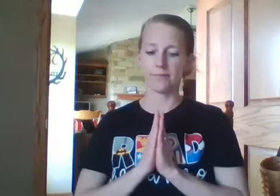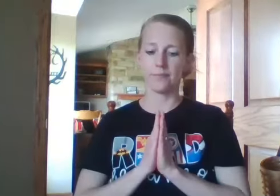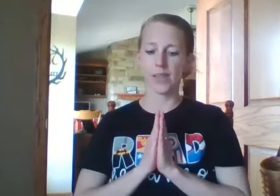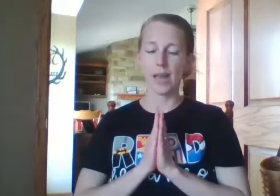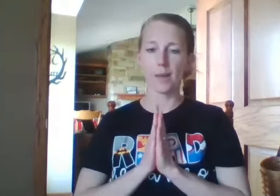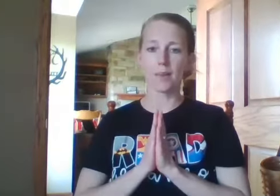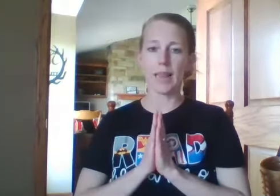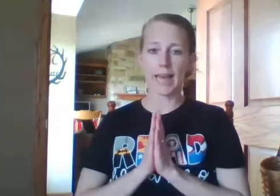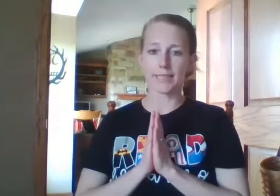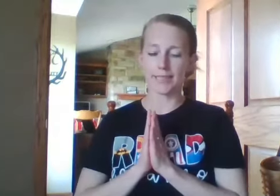Bless.